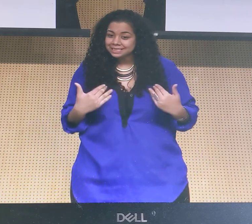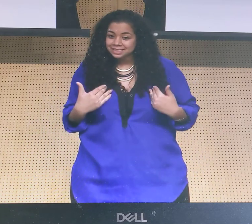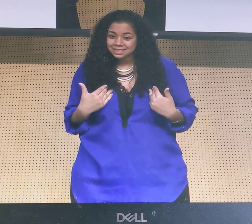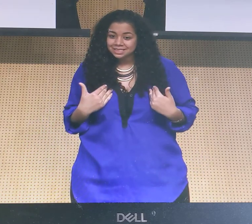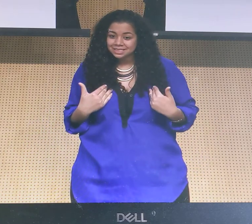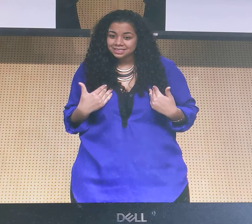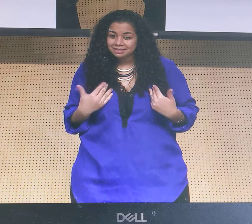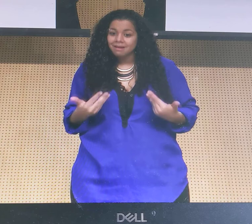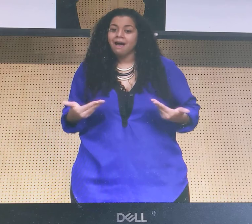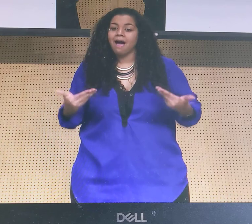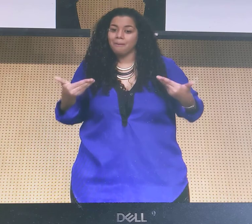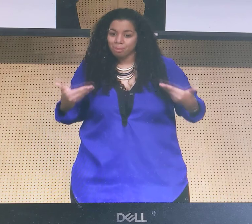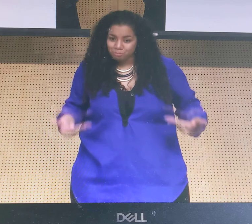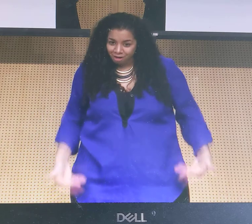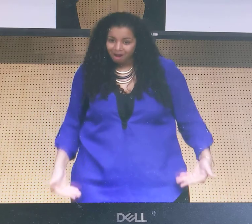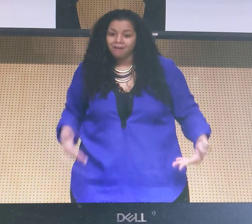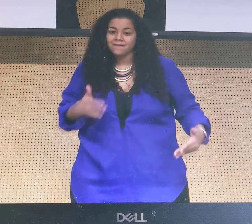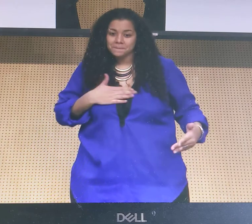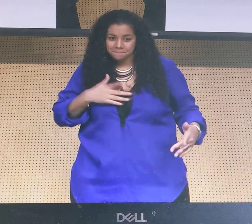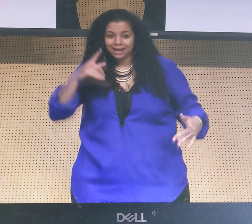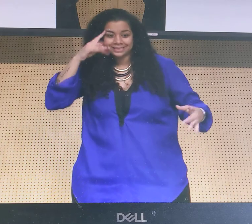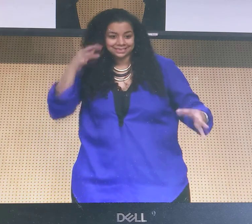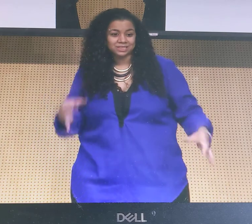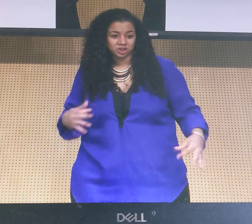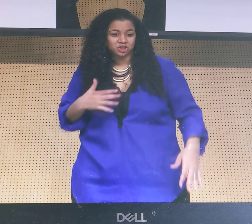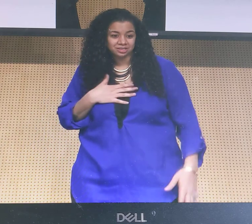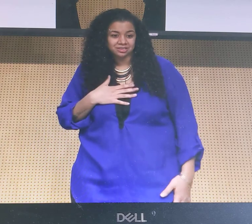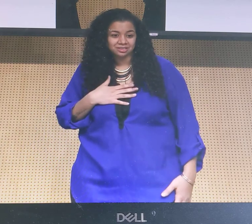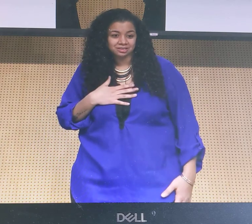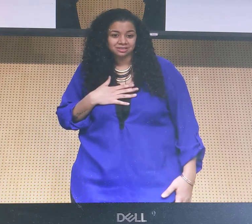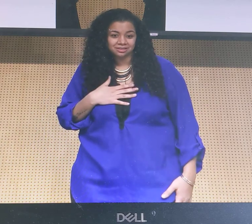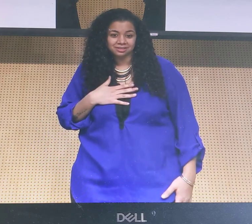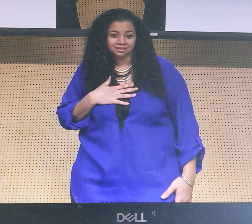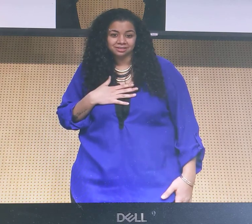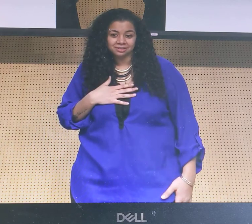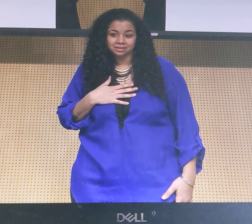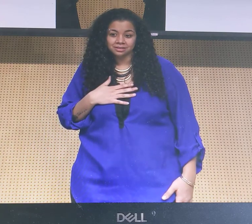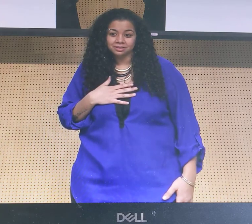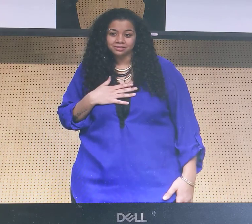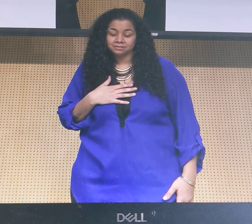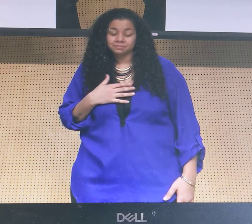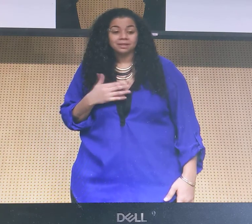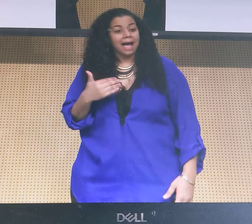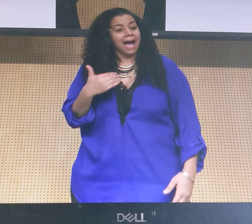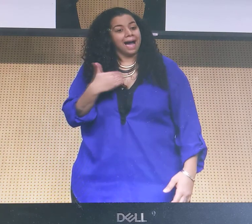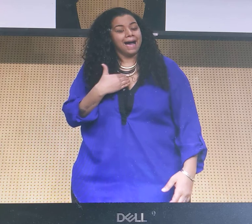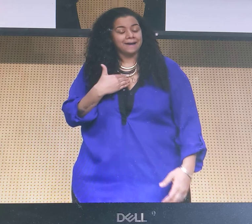I'm not a product of my circumstances. I'm a product of my decisions.